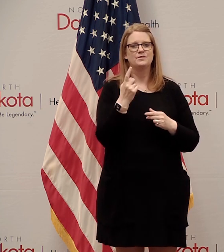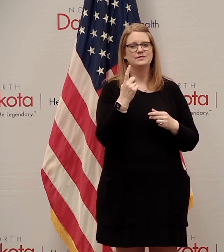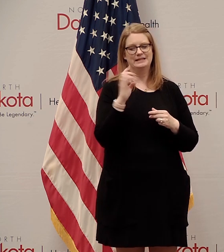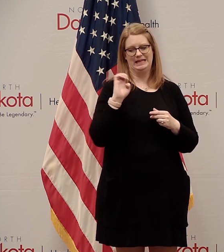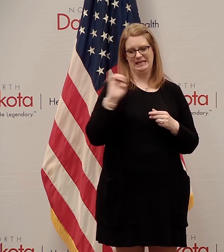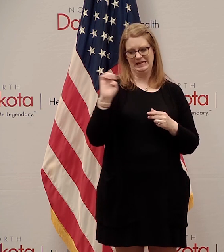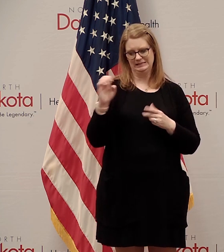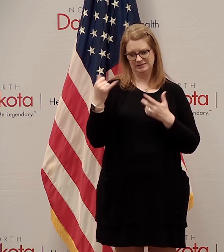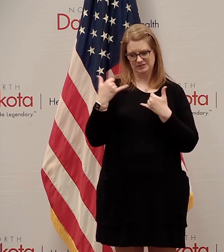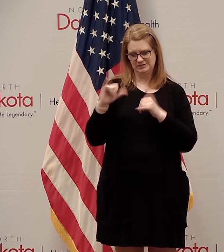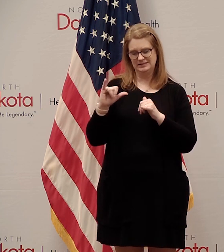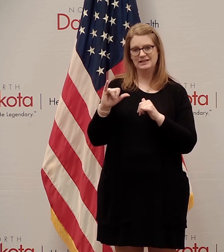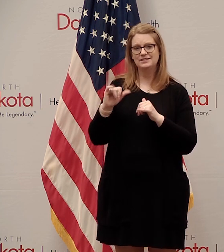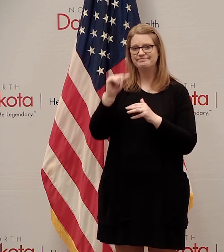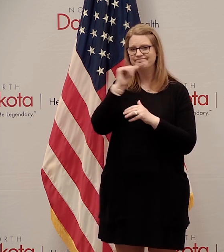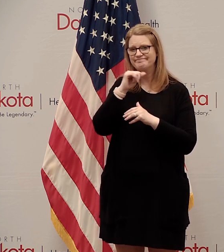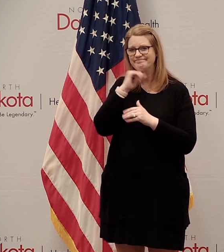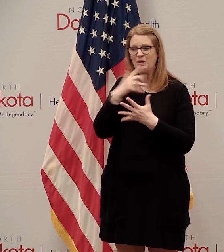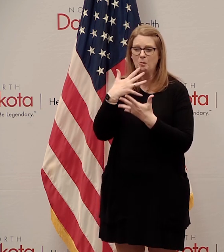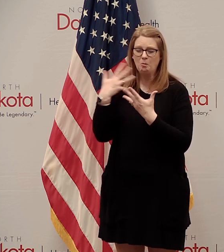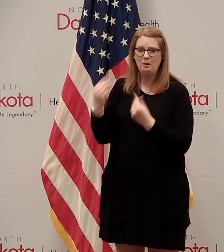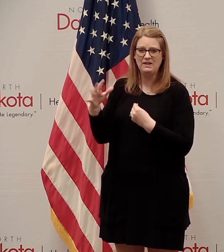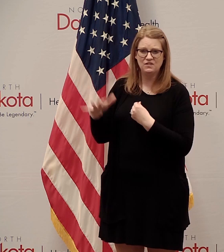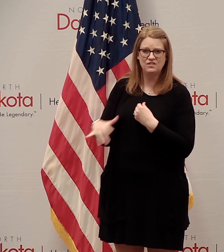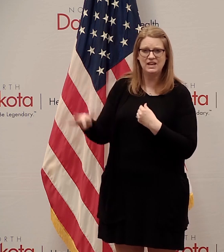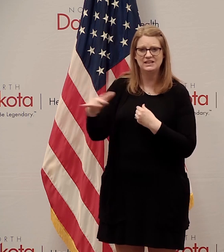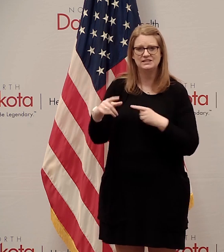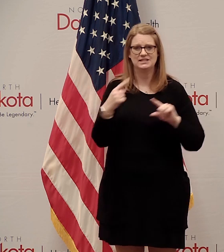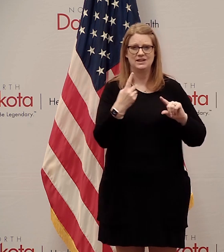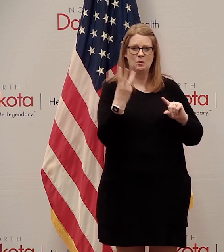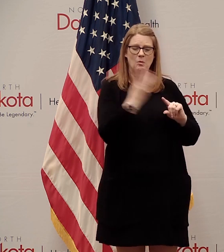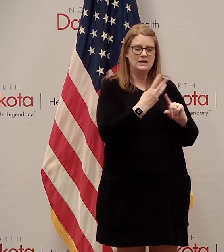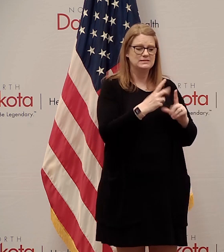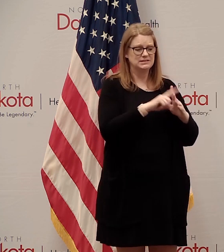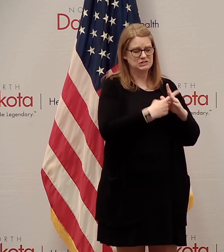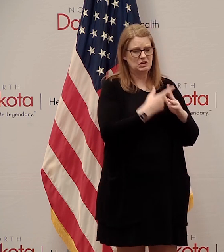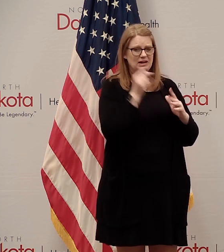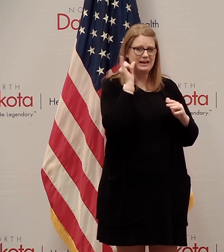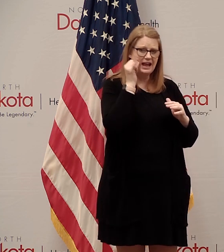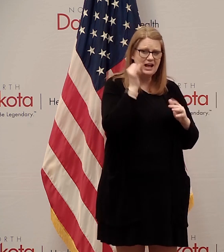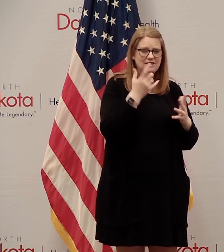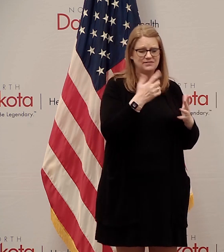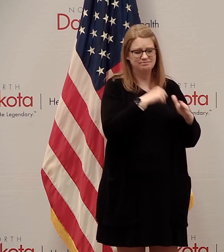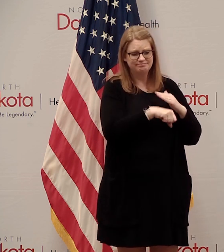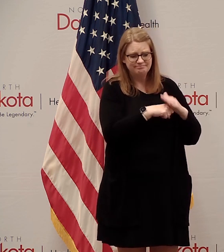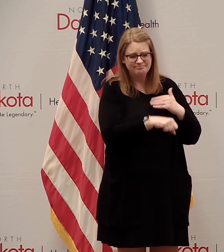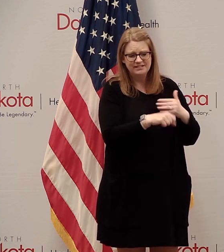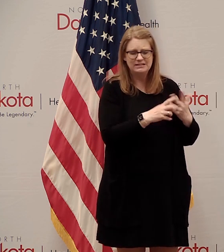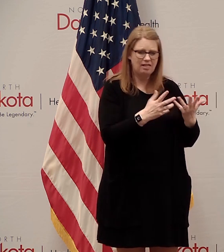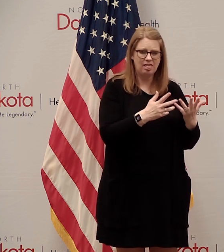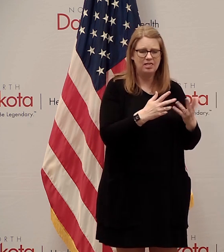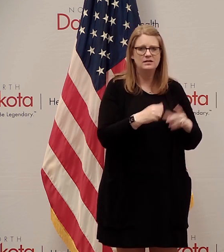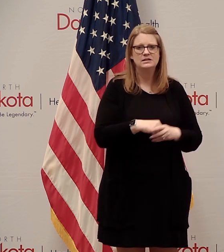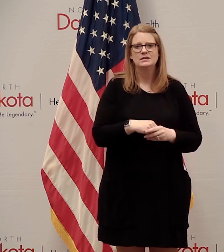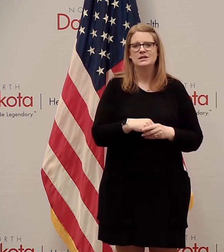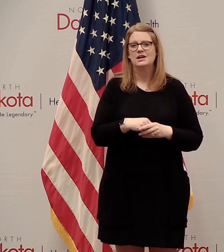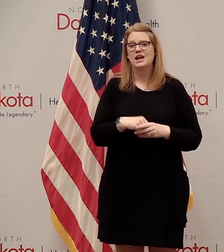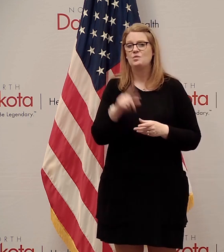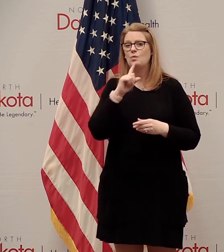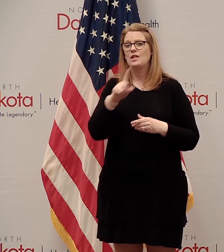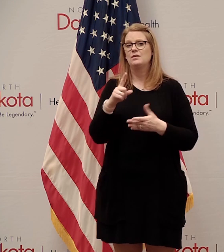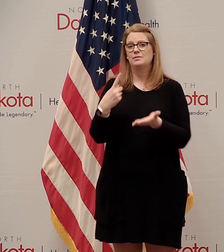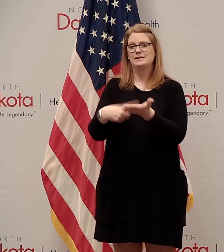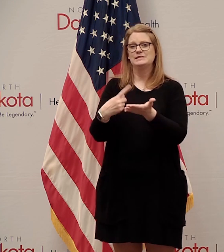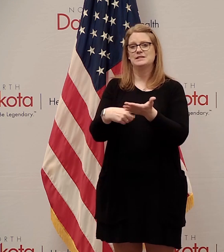that in the East are still facing very wet fields. We know that we've got folks and we've been in contact with legislators from around